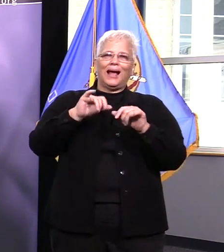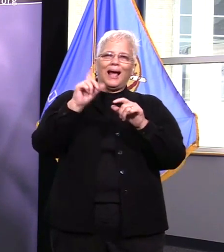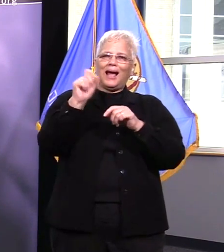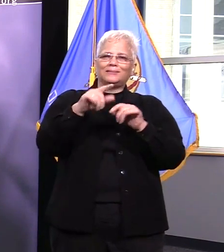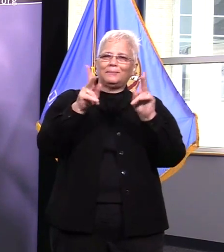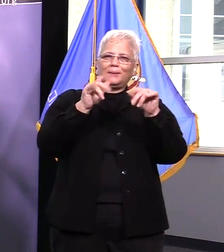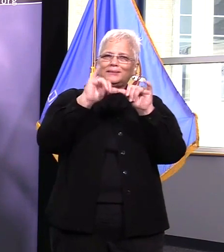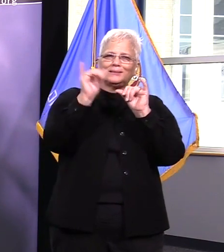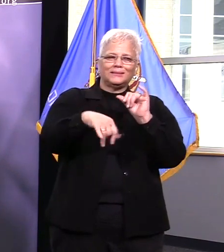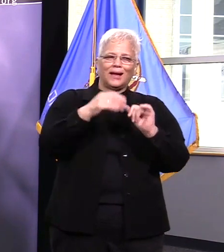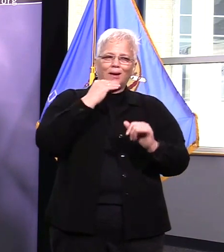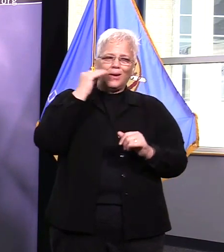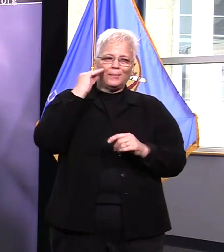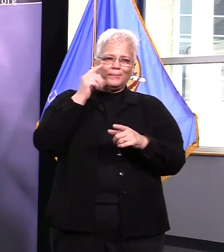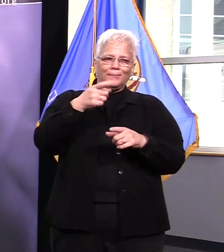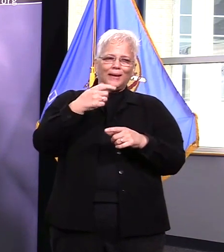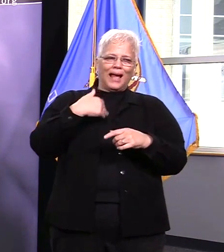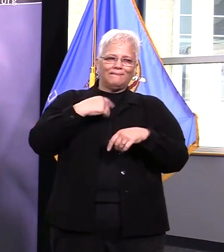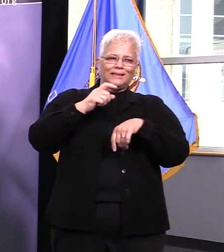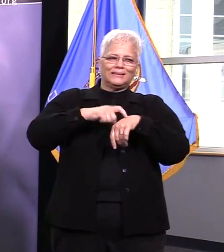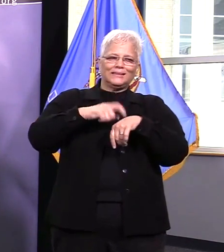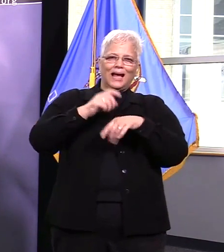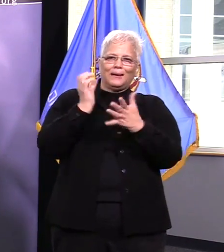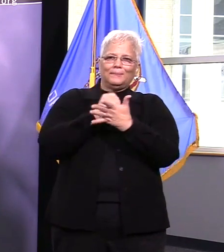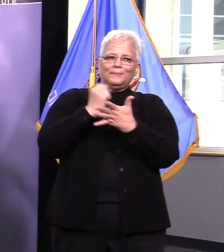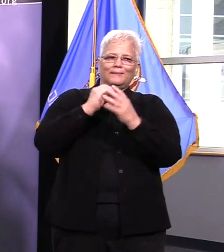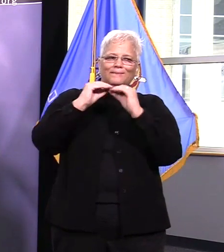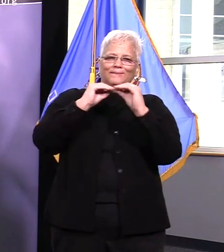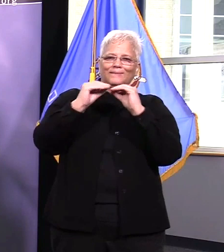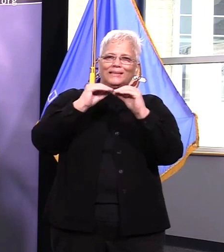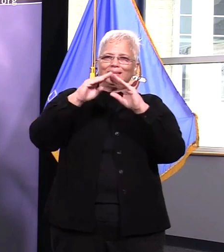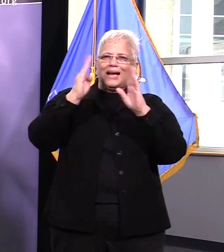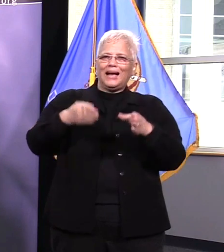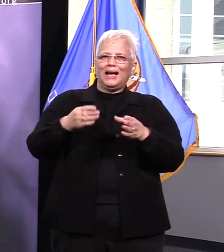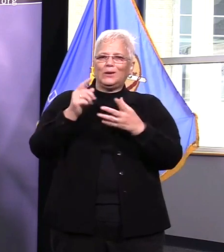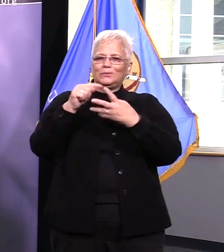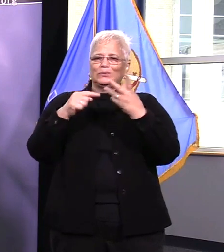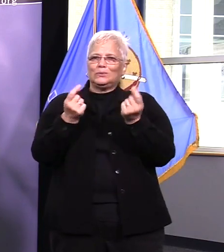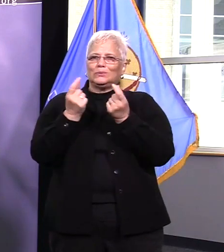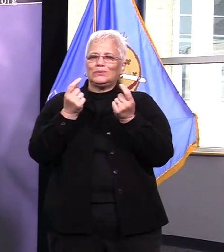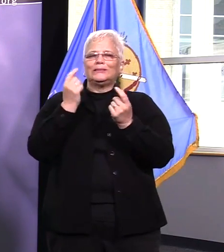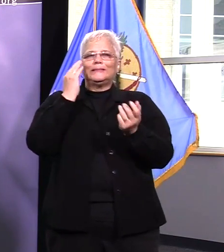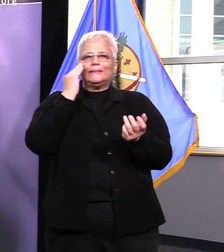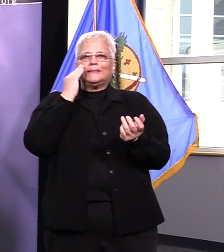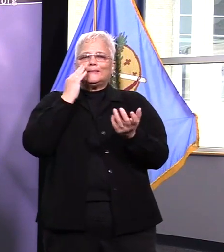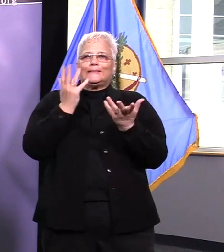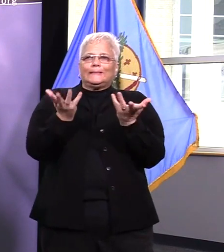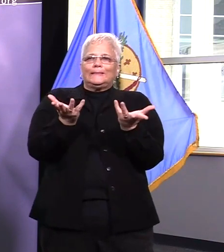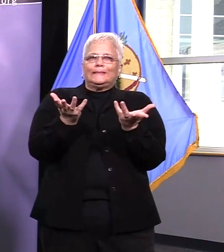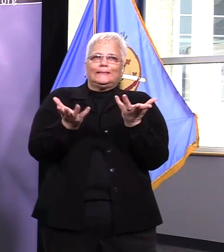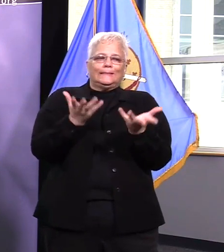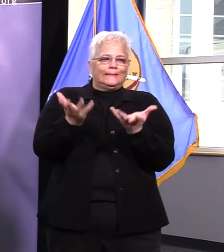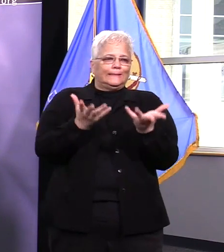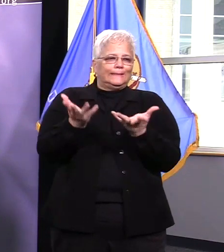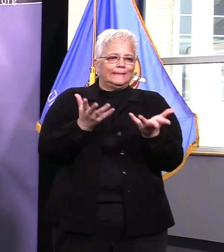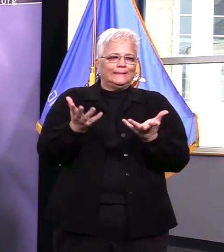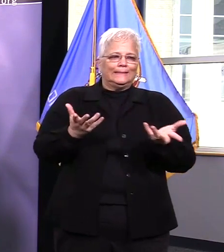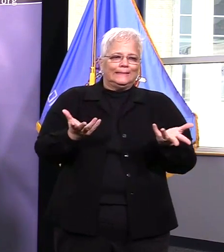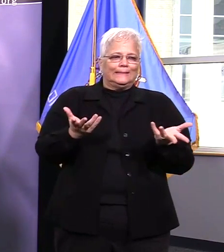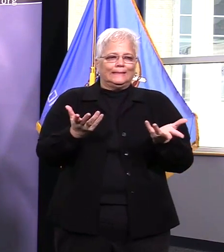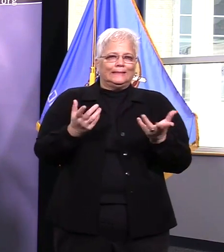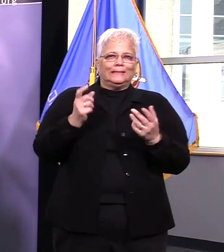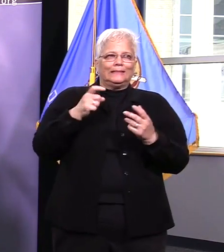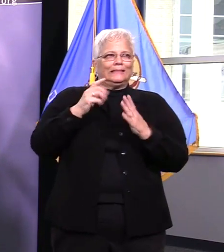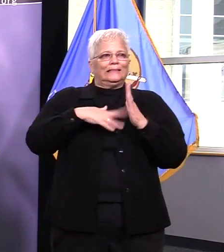home in which we're asking them to stay and so having stores that allow people to maintain their home open is important